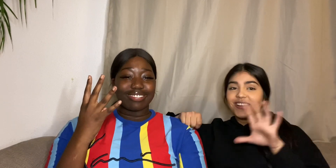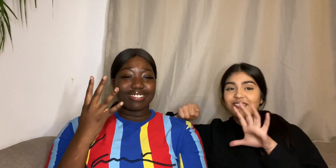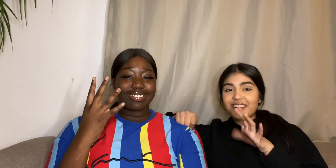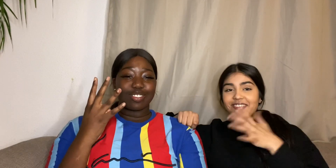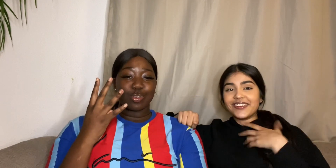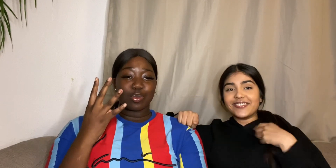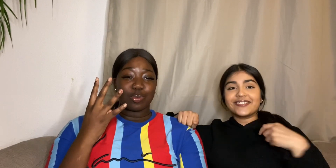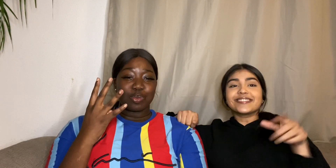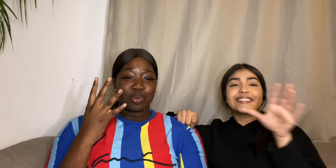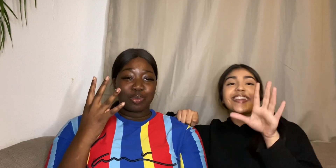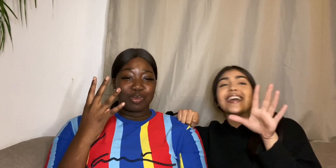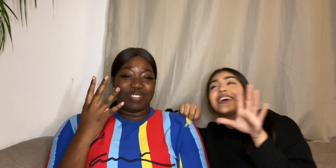problem Never